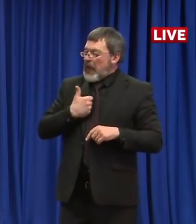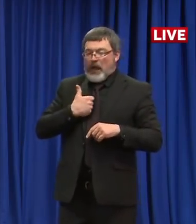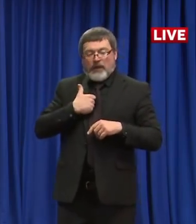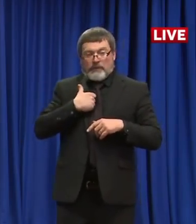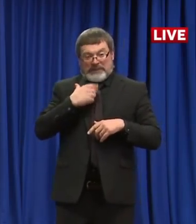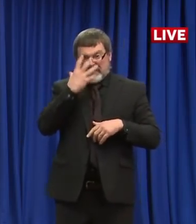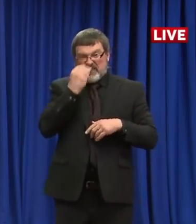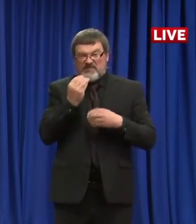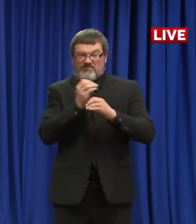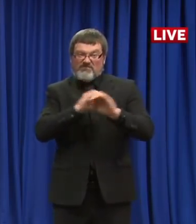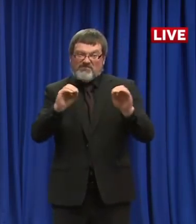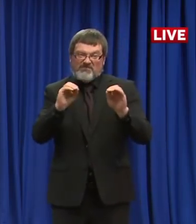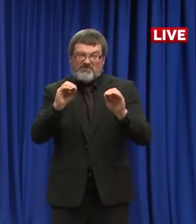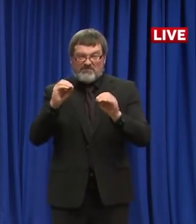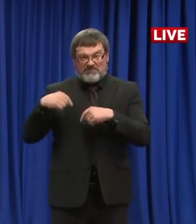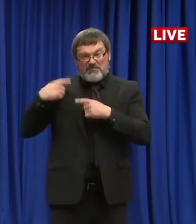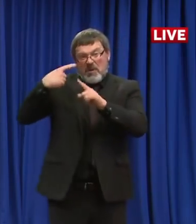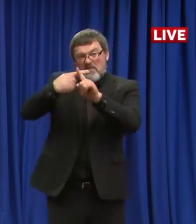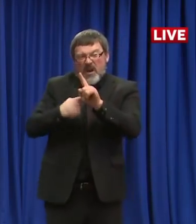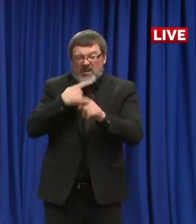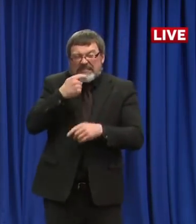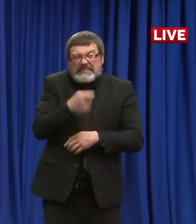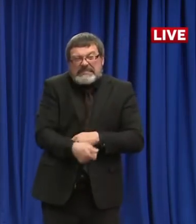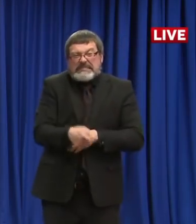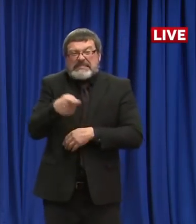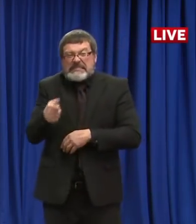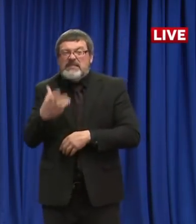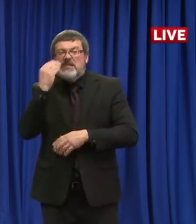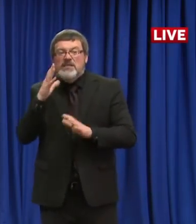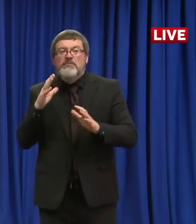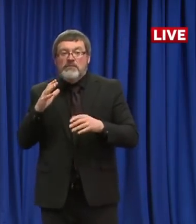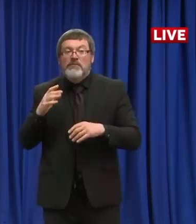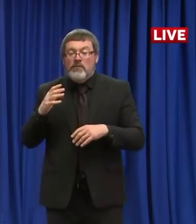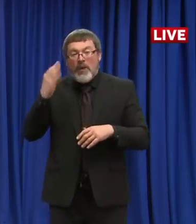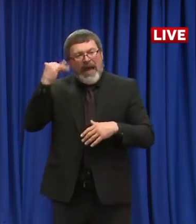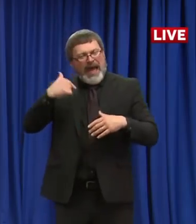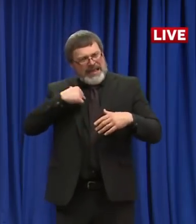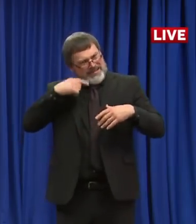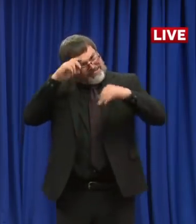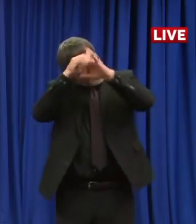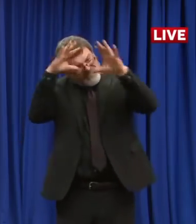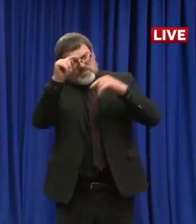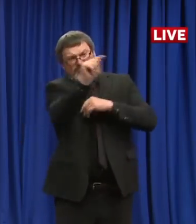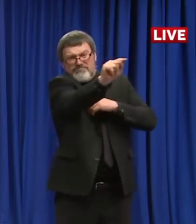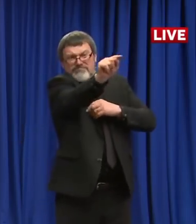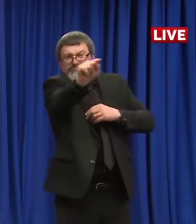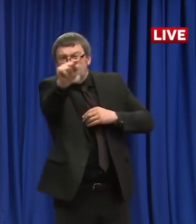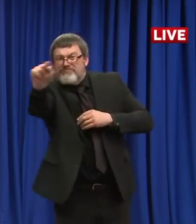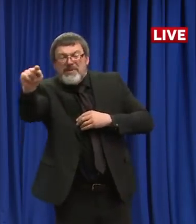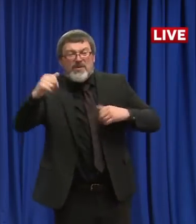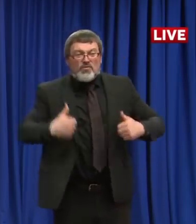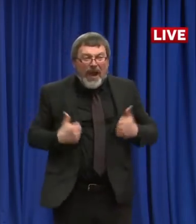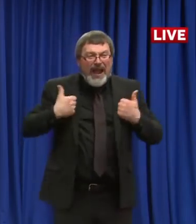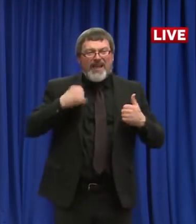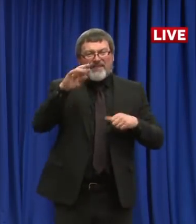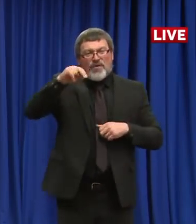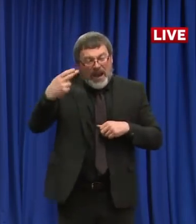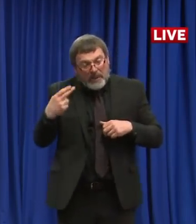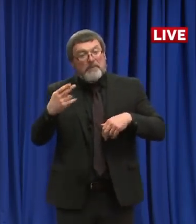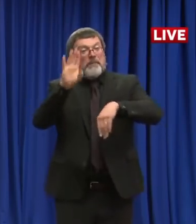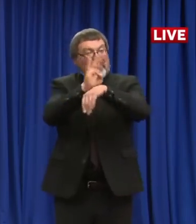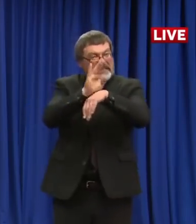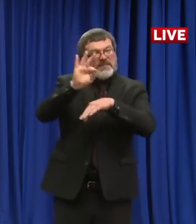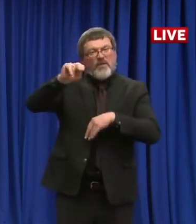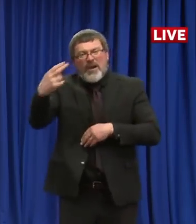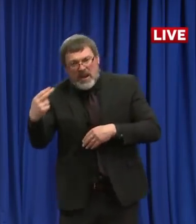we're doing right by the people in New Hampshire. That's my only focus right now. I have to get the people in New Hampshire to help the services that they need and they deserve. And we've done pretty